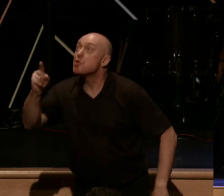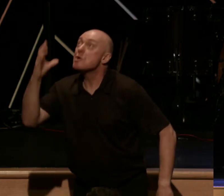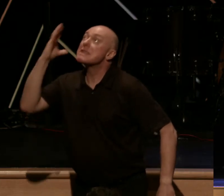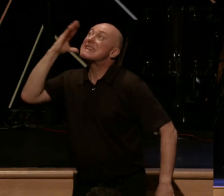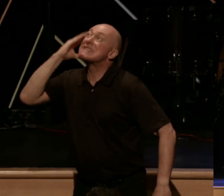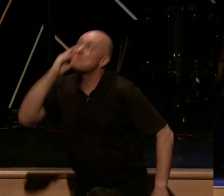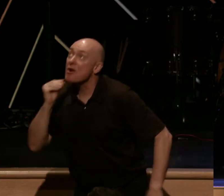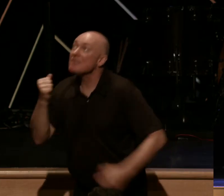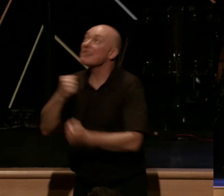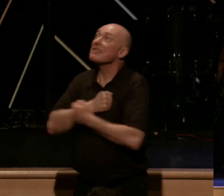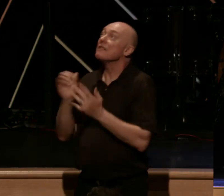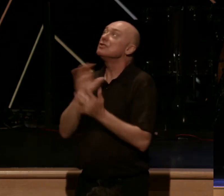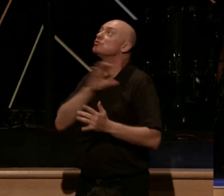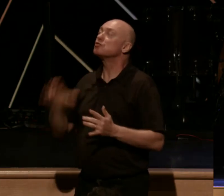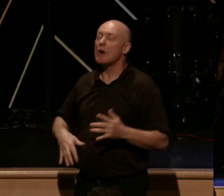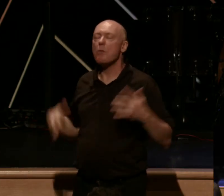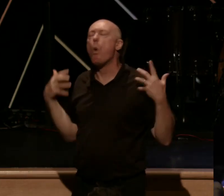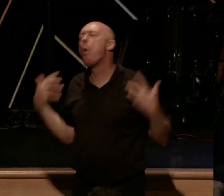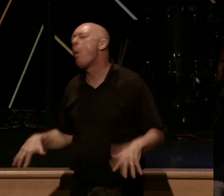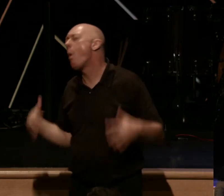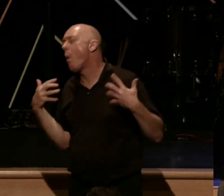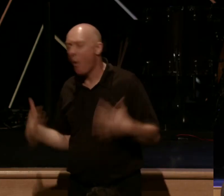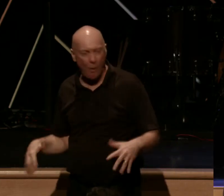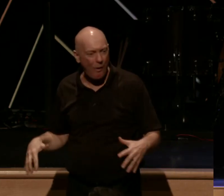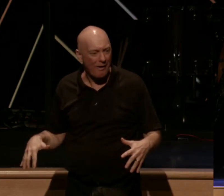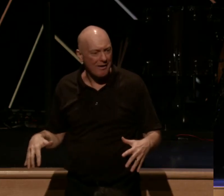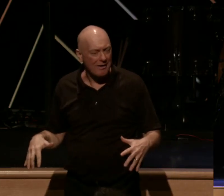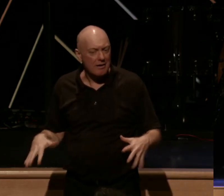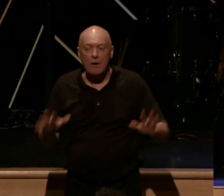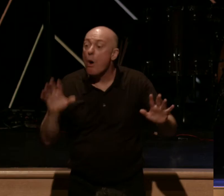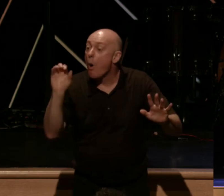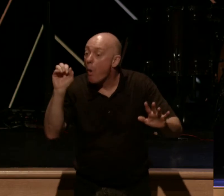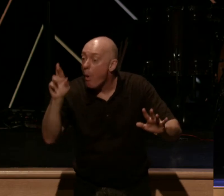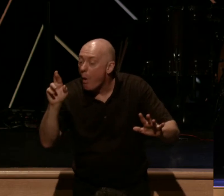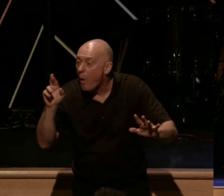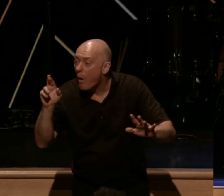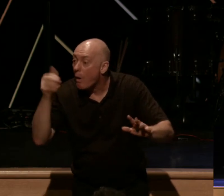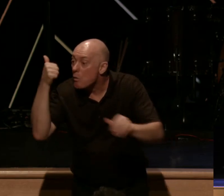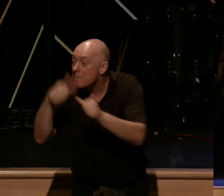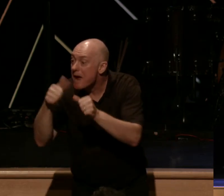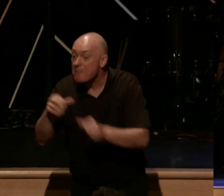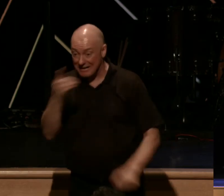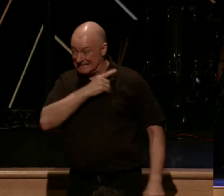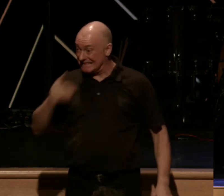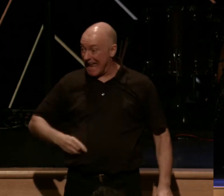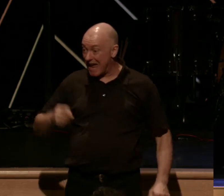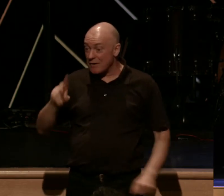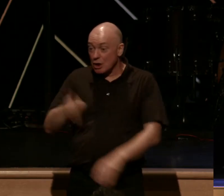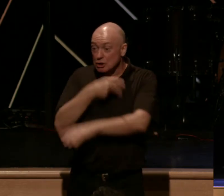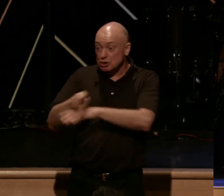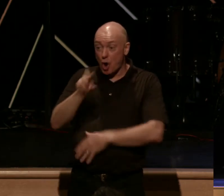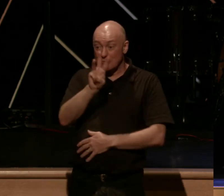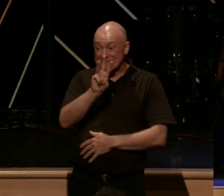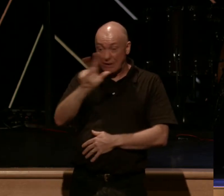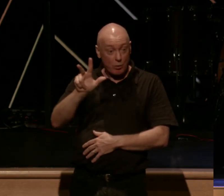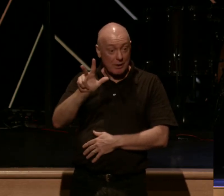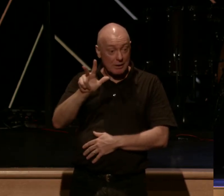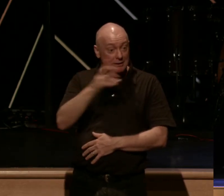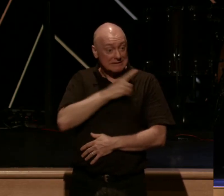love of Jesus Christ. Or consider what David said to the Lord in Psalm 63. He said, because